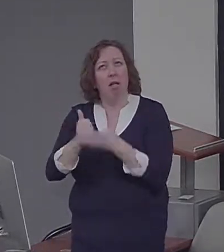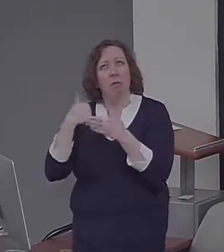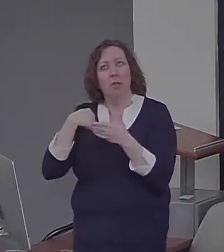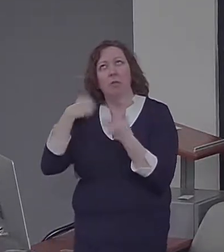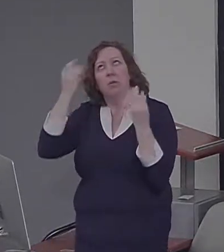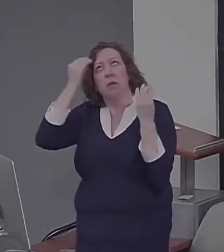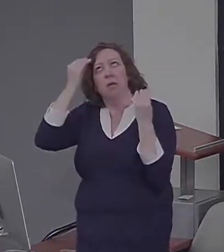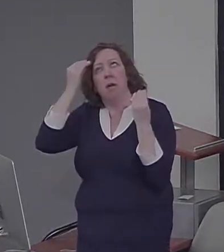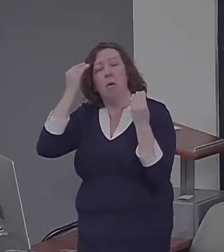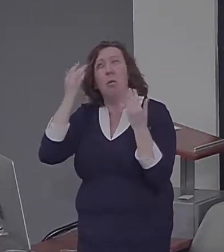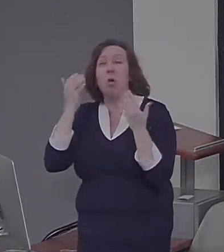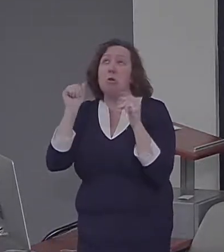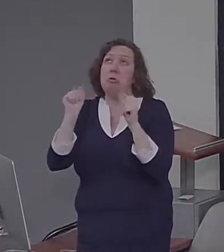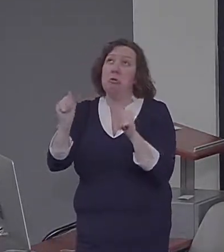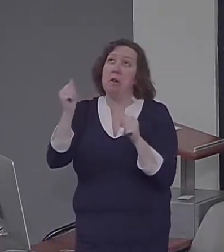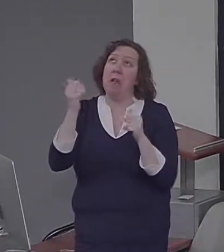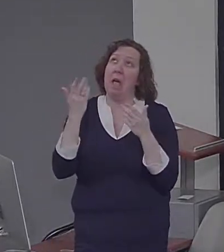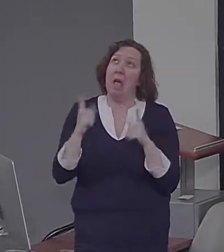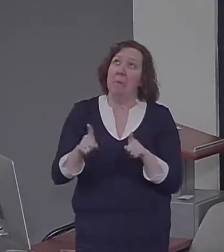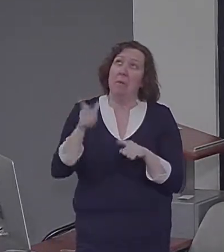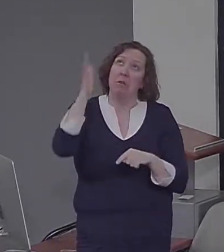happen in the future but haven't happened yet.